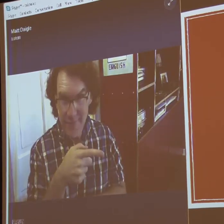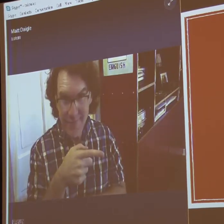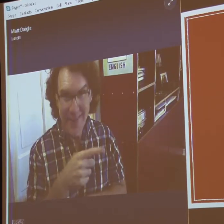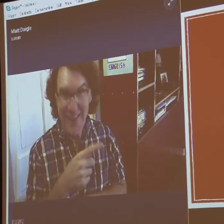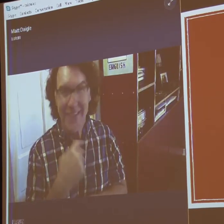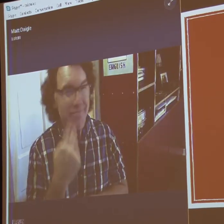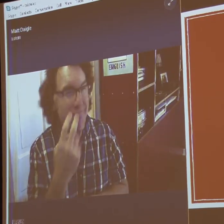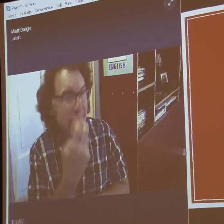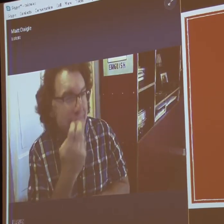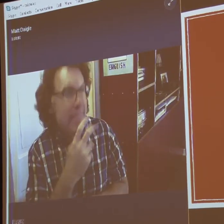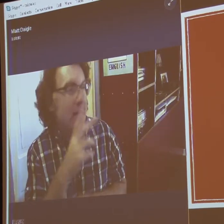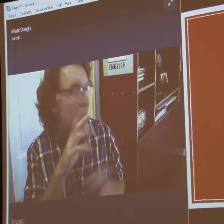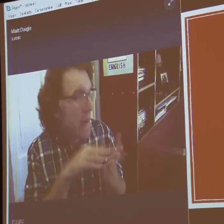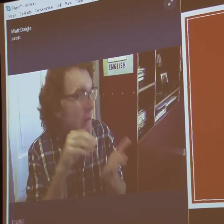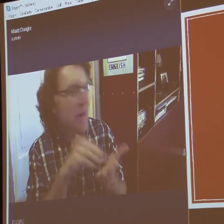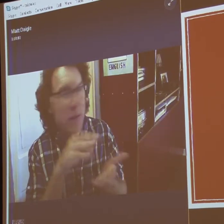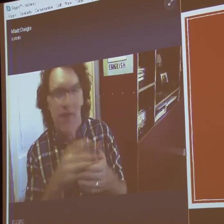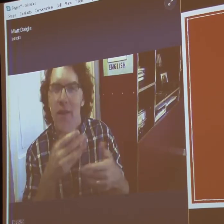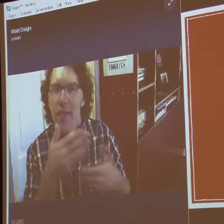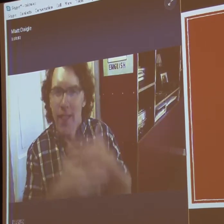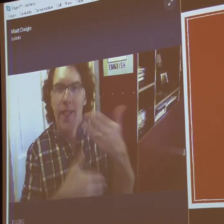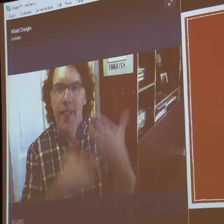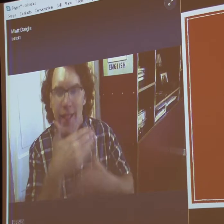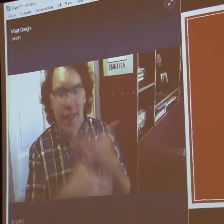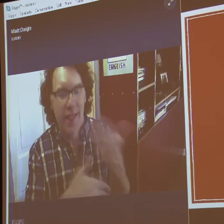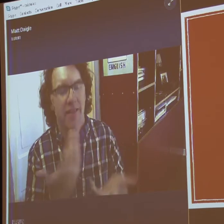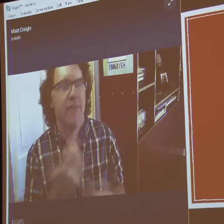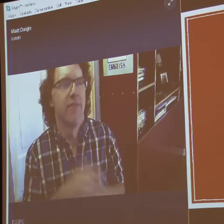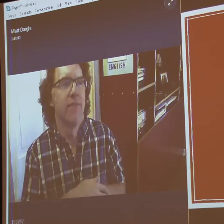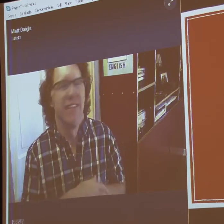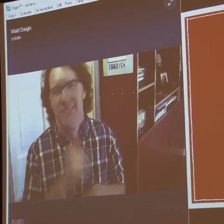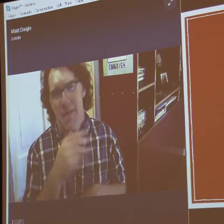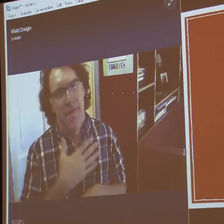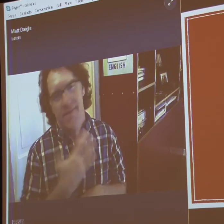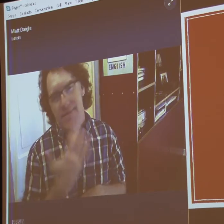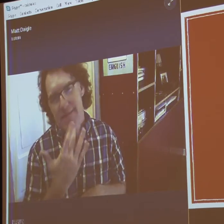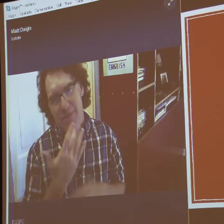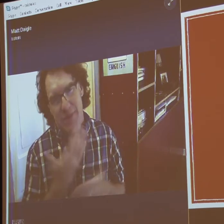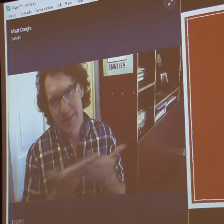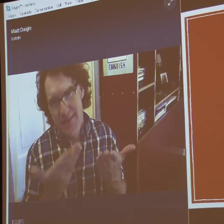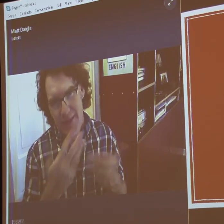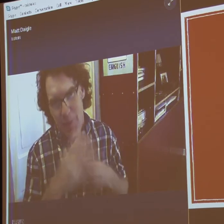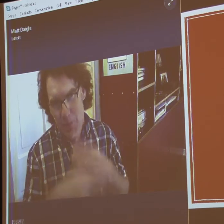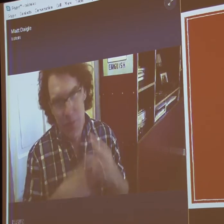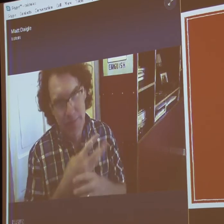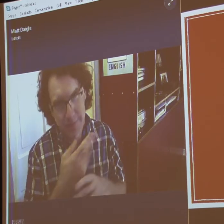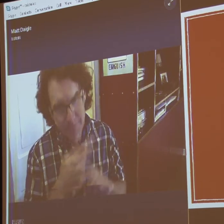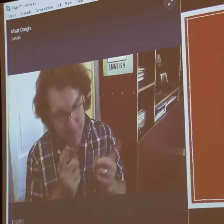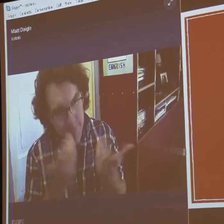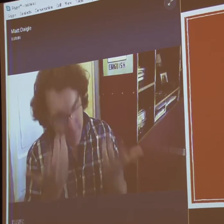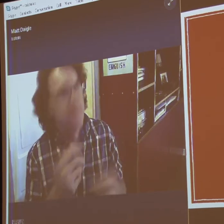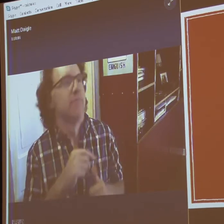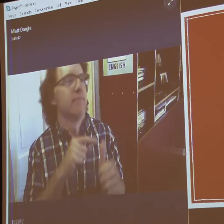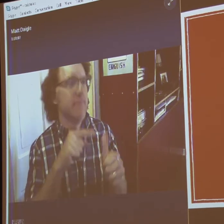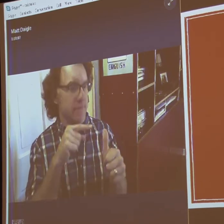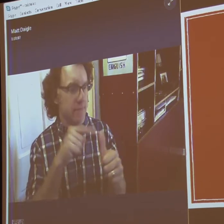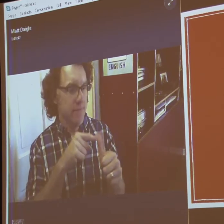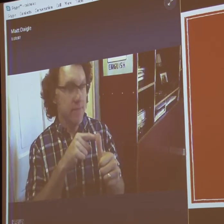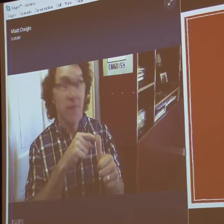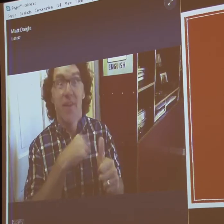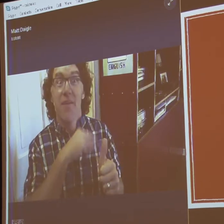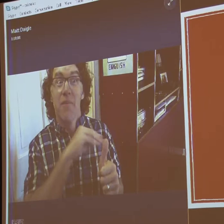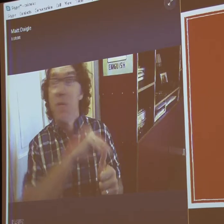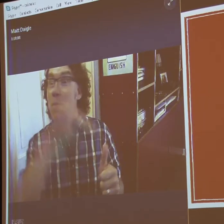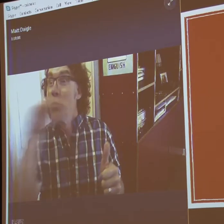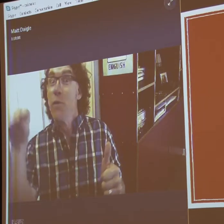imagine? No interpreter in the classroom. I was reading the teacher's lips and speaking. That was not my preferred way of